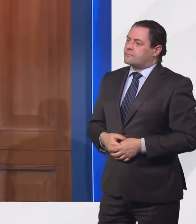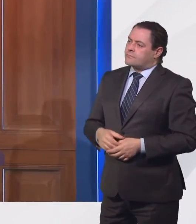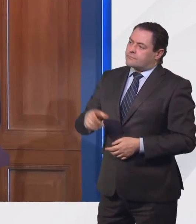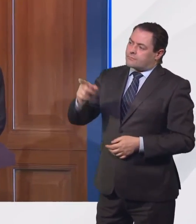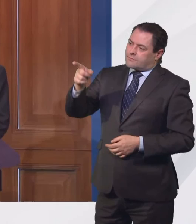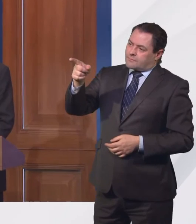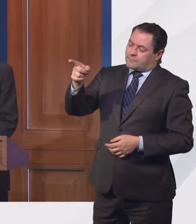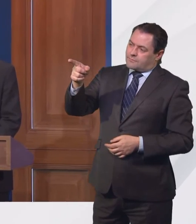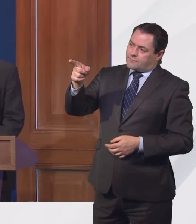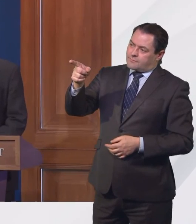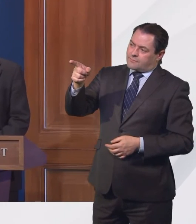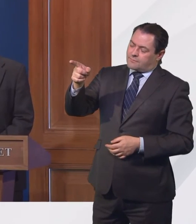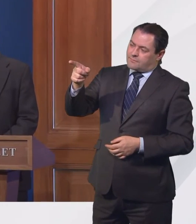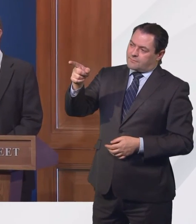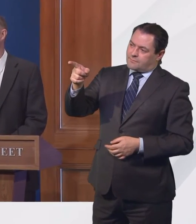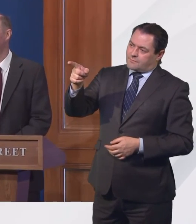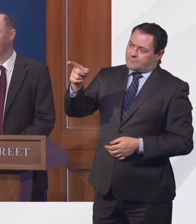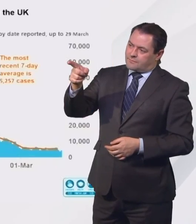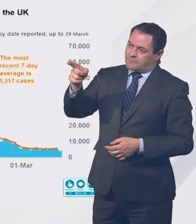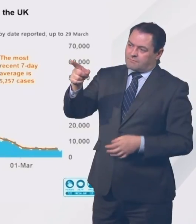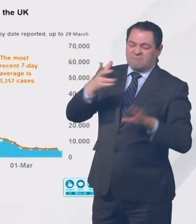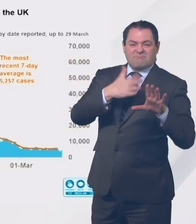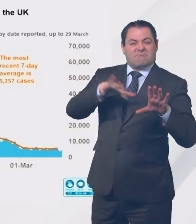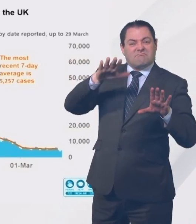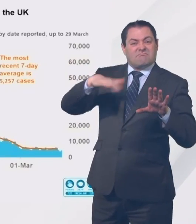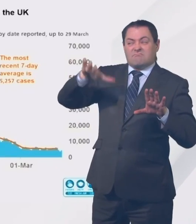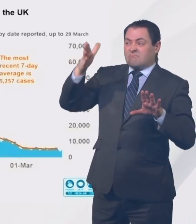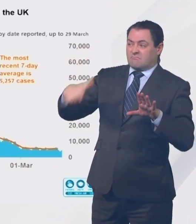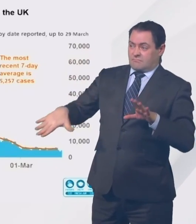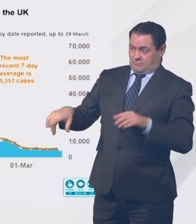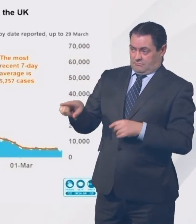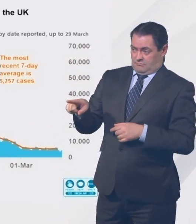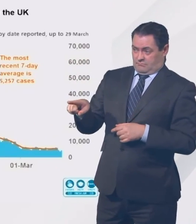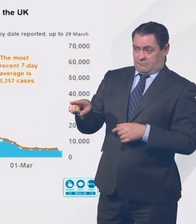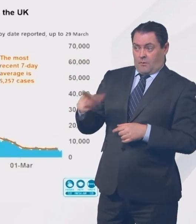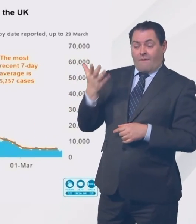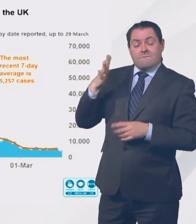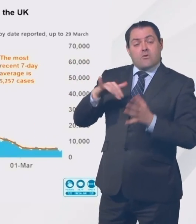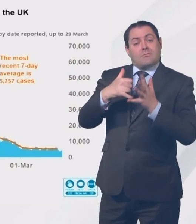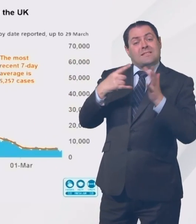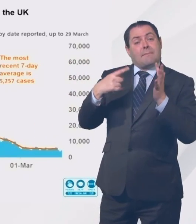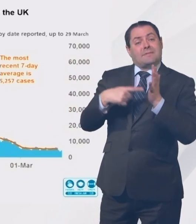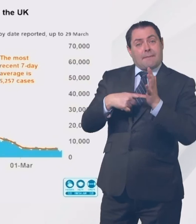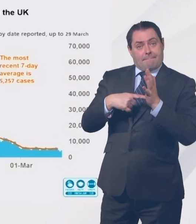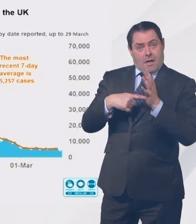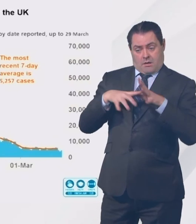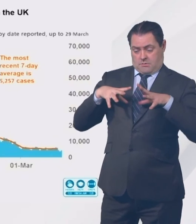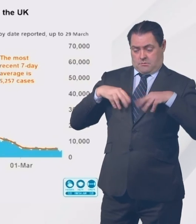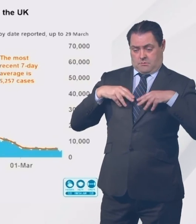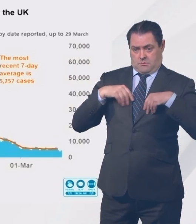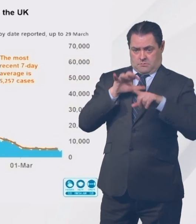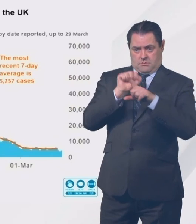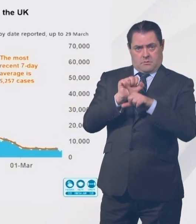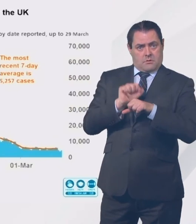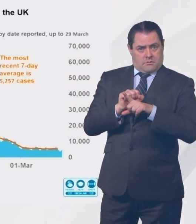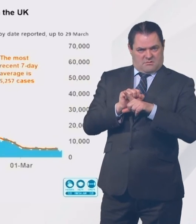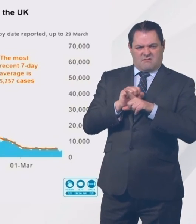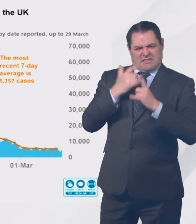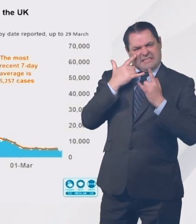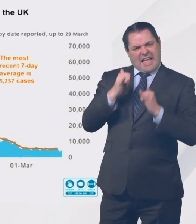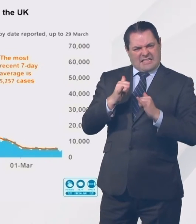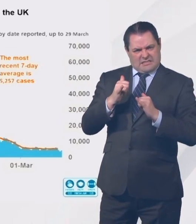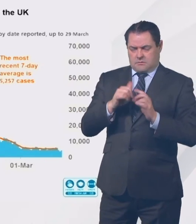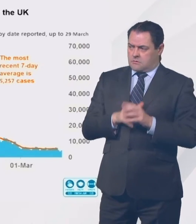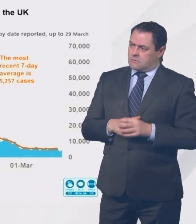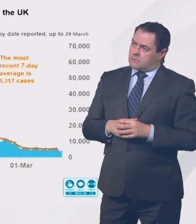So the first slide shows the pattern since September of the number of people testing positive for COVID in the UK.